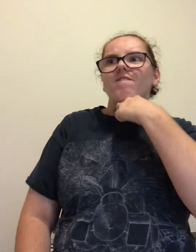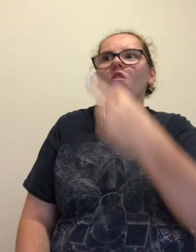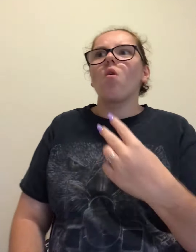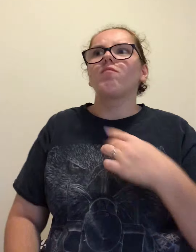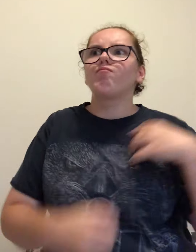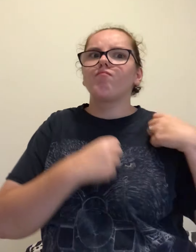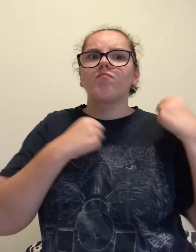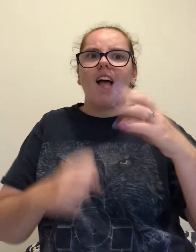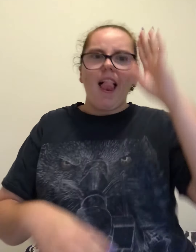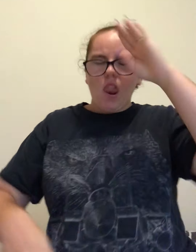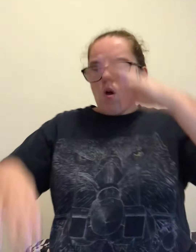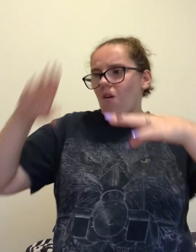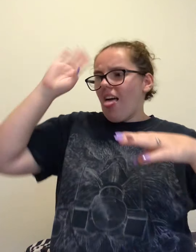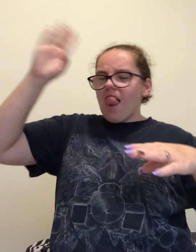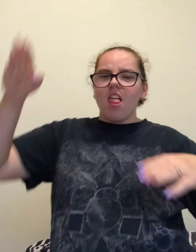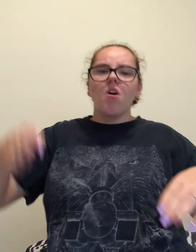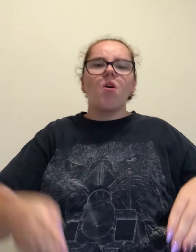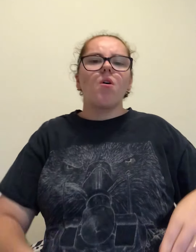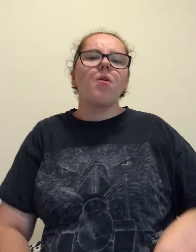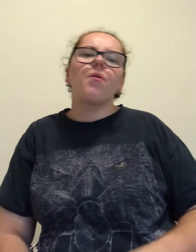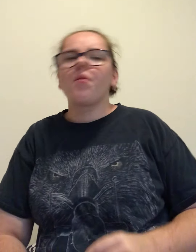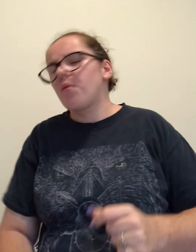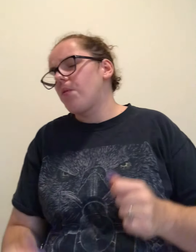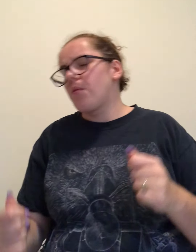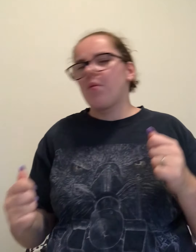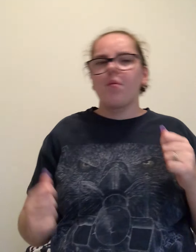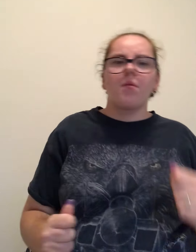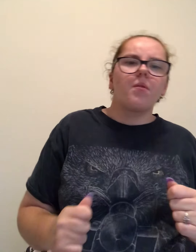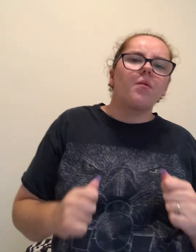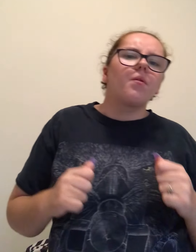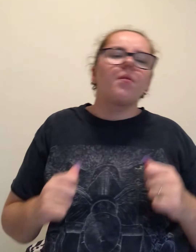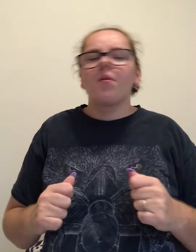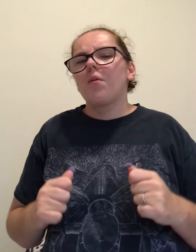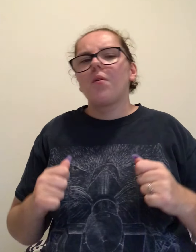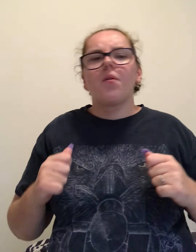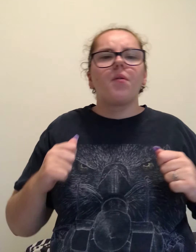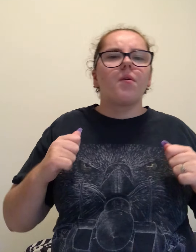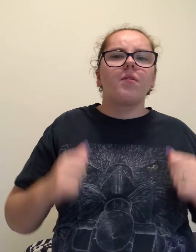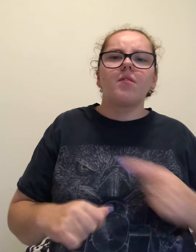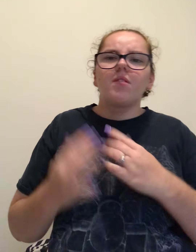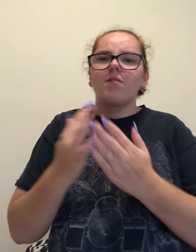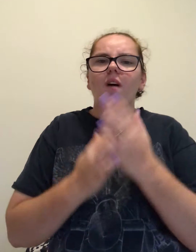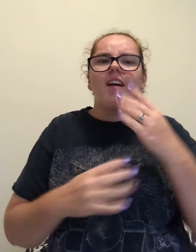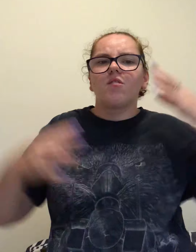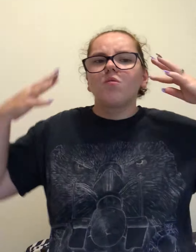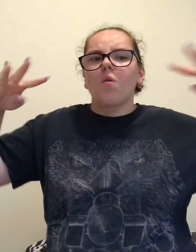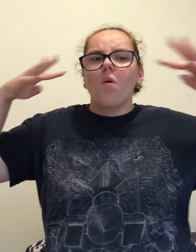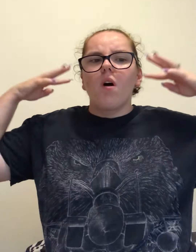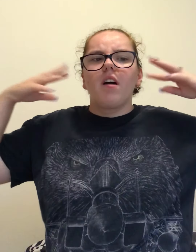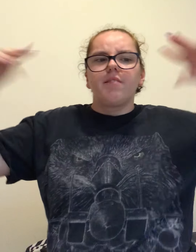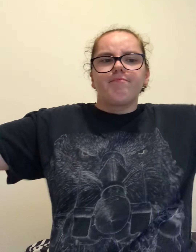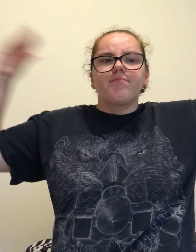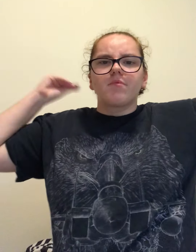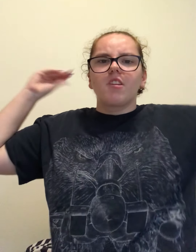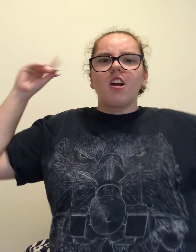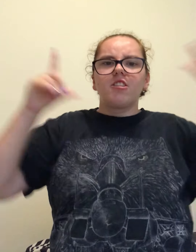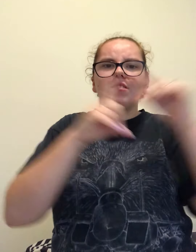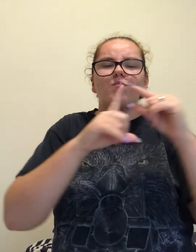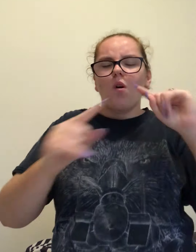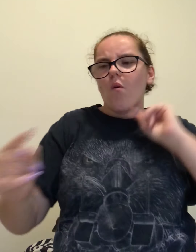voice I'm telling you all the time Through the wildest words It